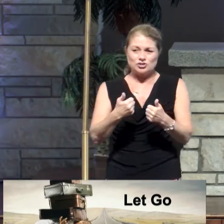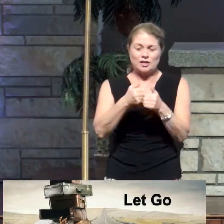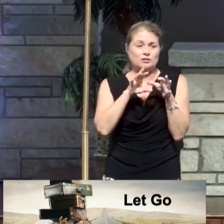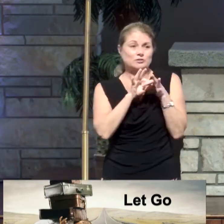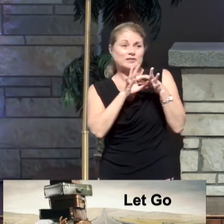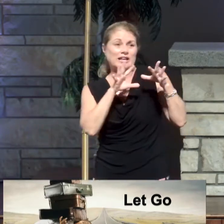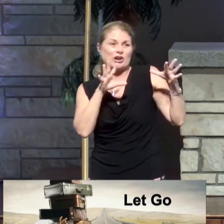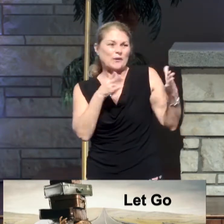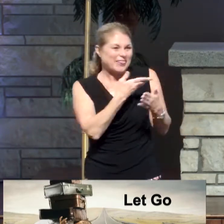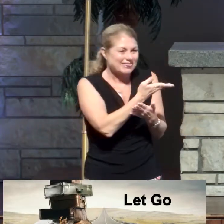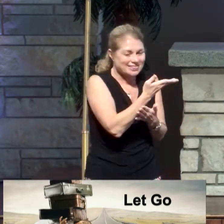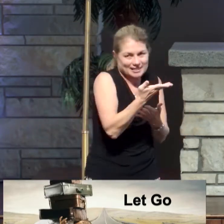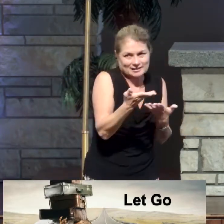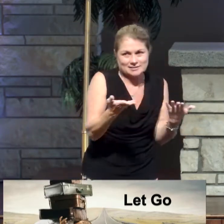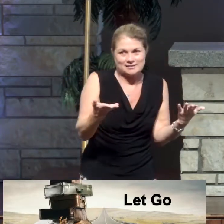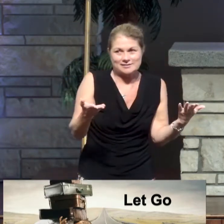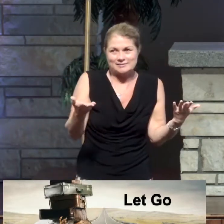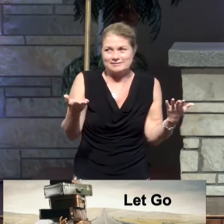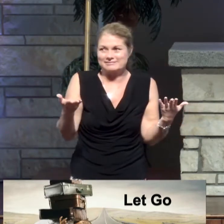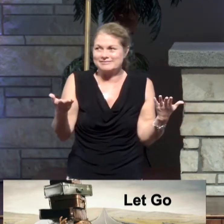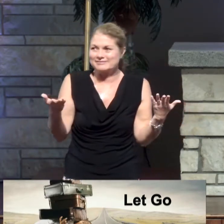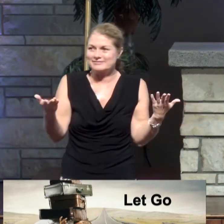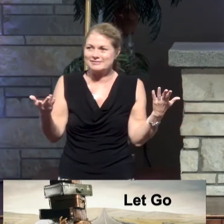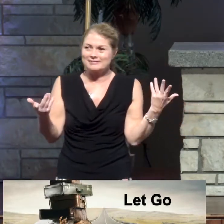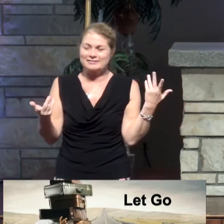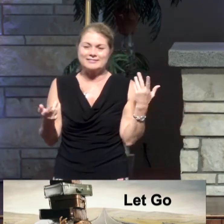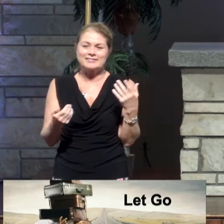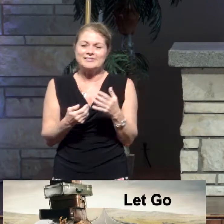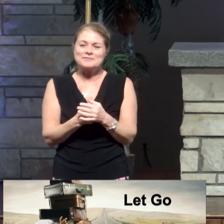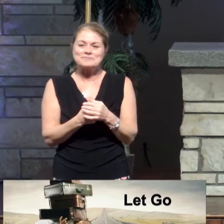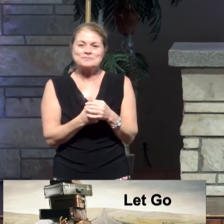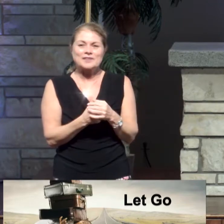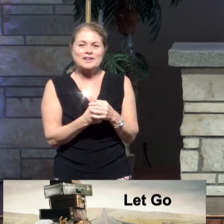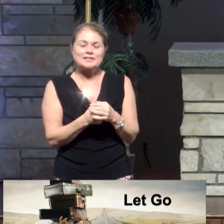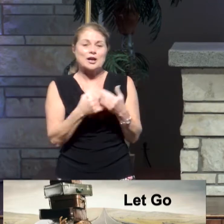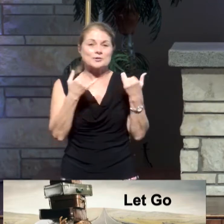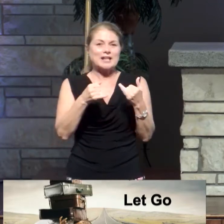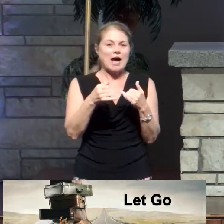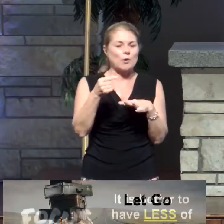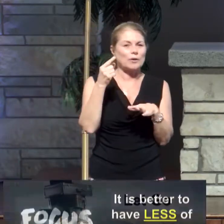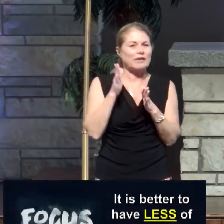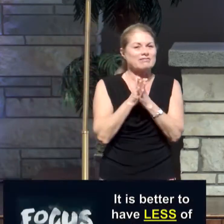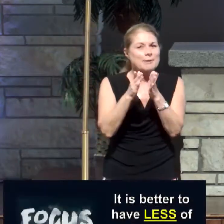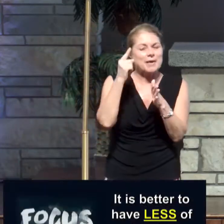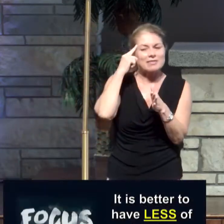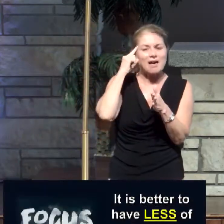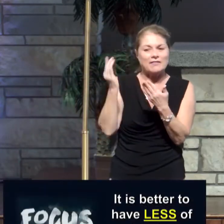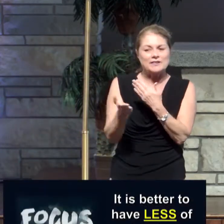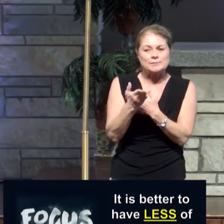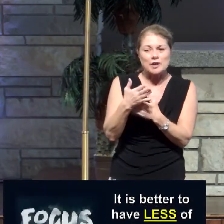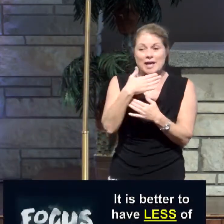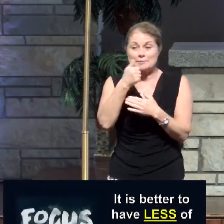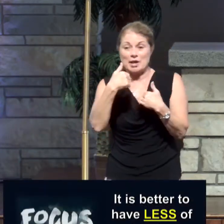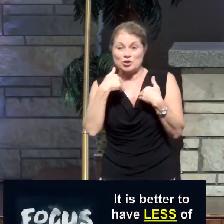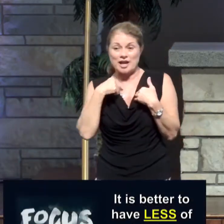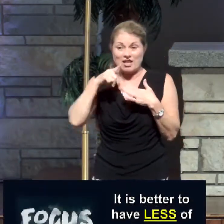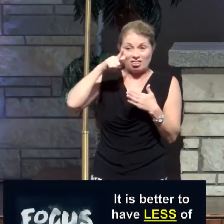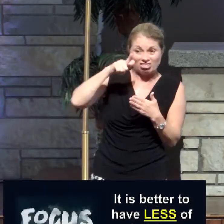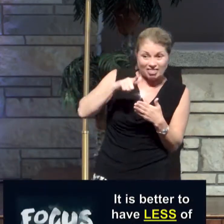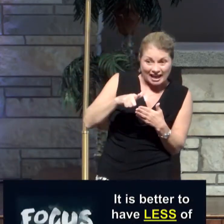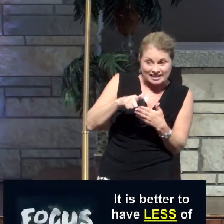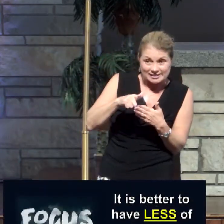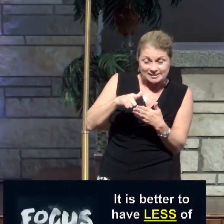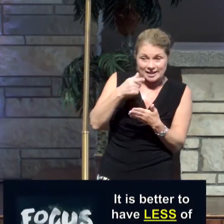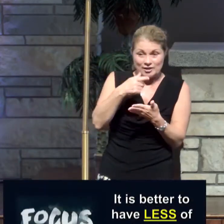of stuff. See, here is the principal thought for the morning. It is better to have less of what